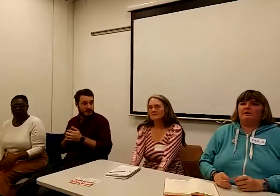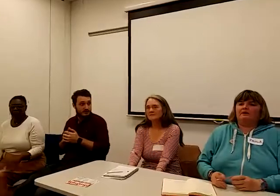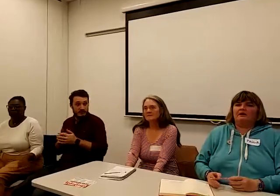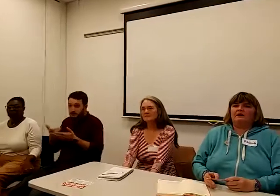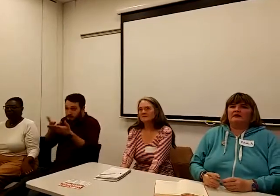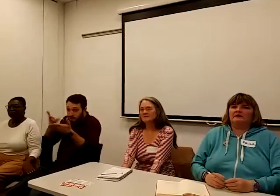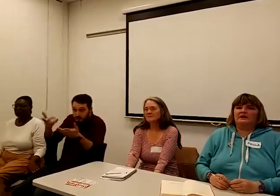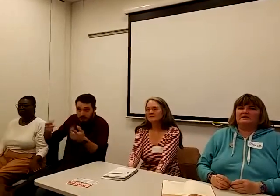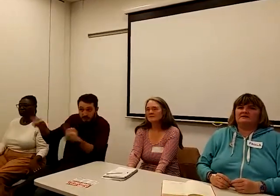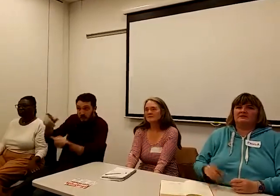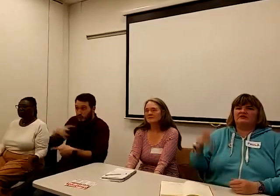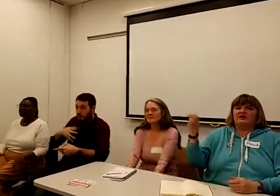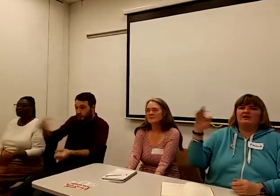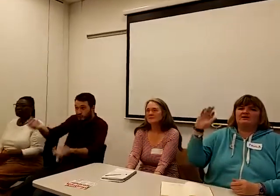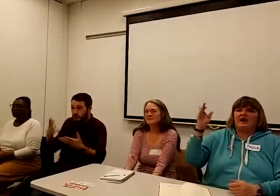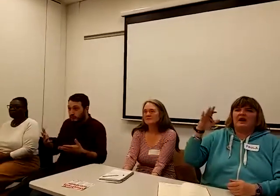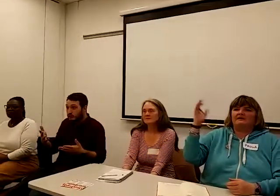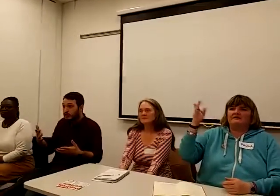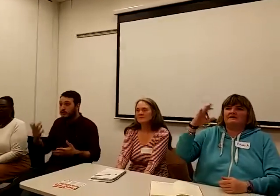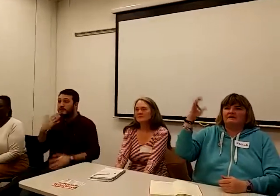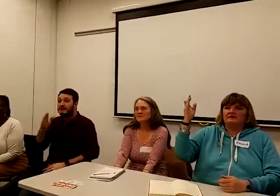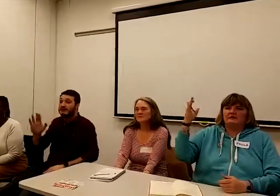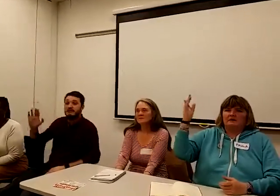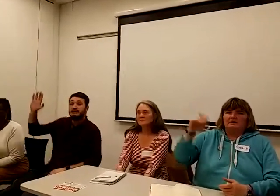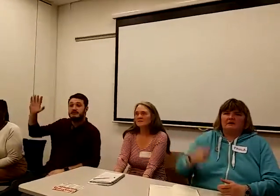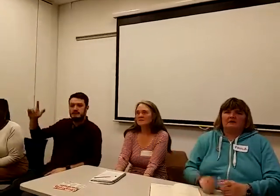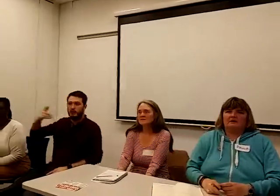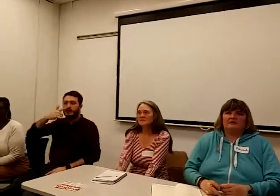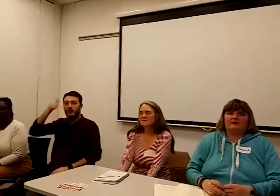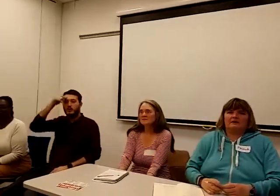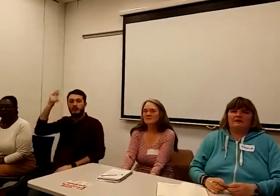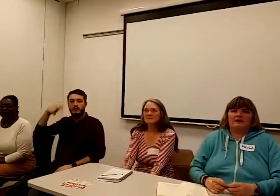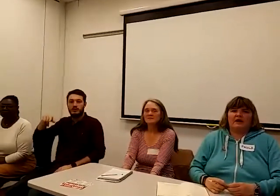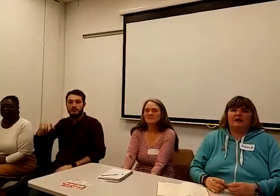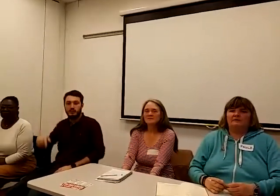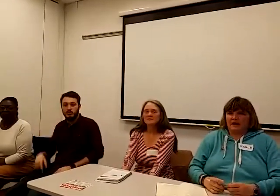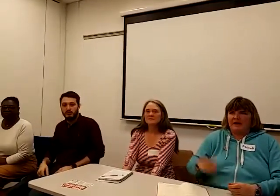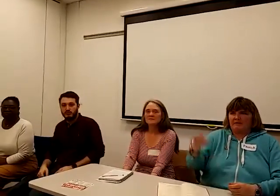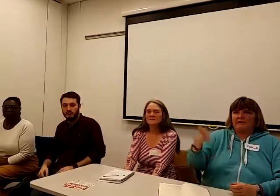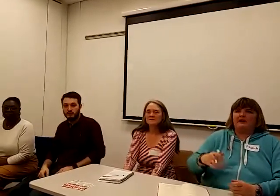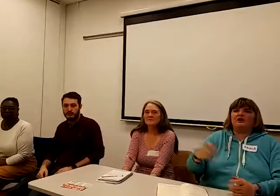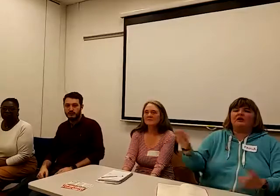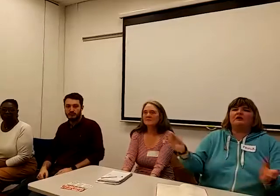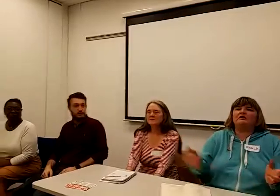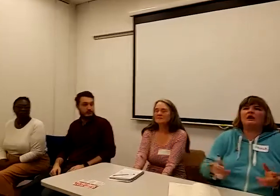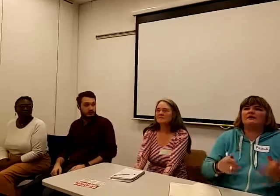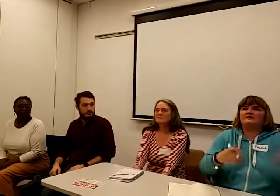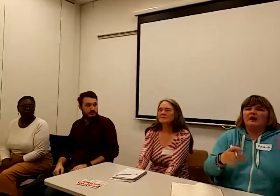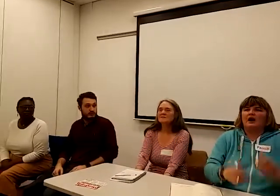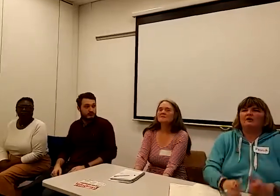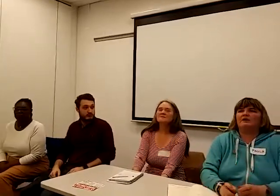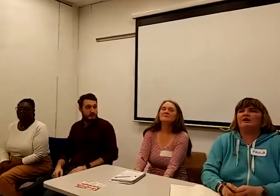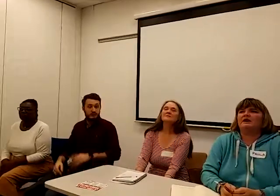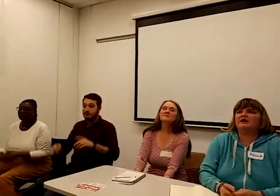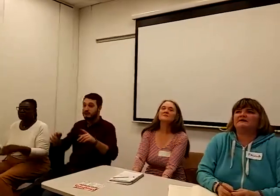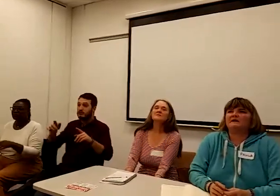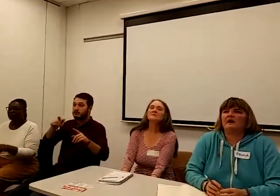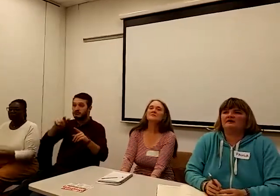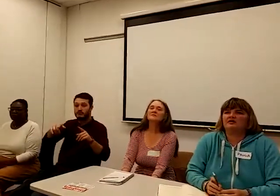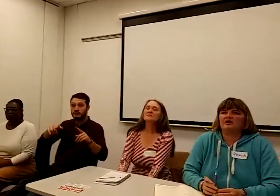anyone got any ideas? Please raise your hands. Oh, are they okay with being live streaming? Are you guys, Obi is live